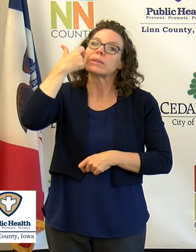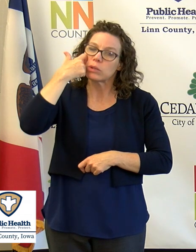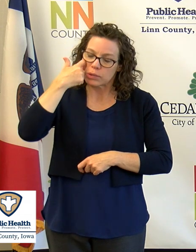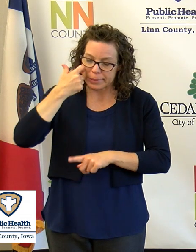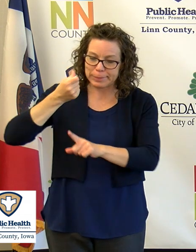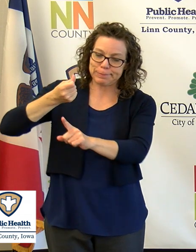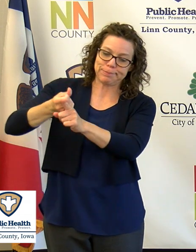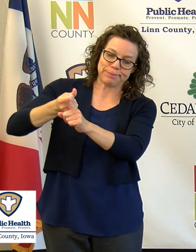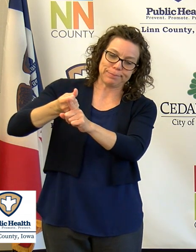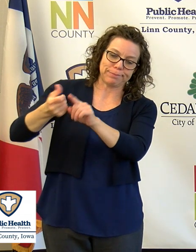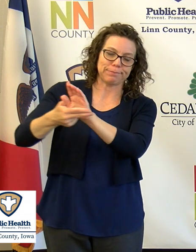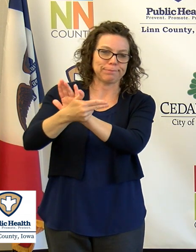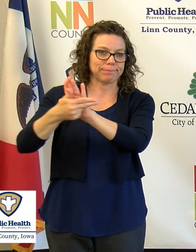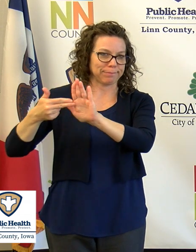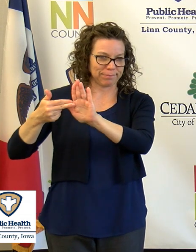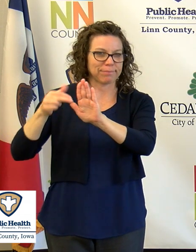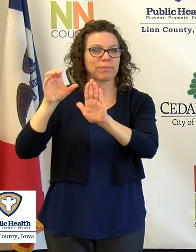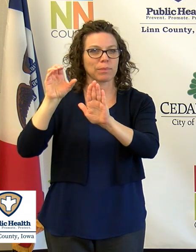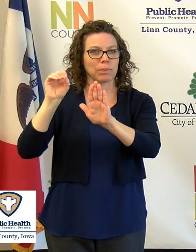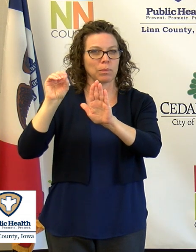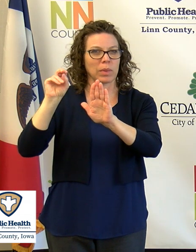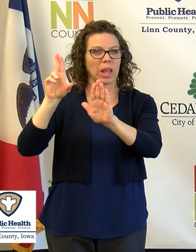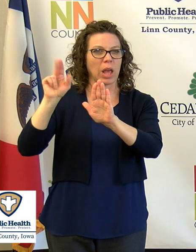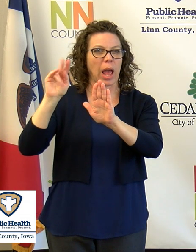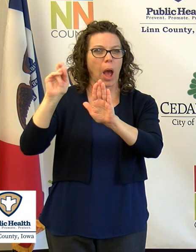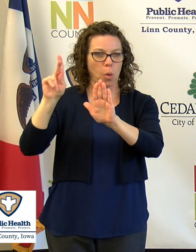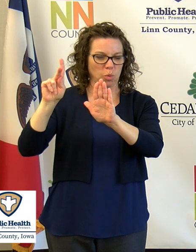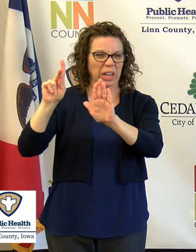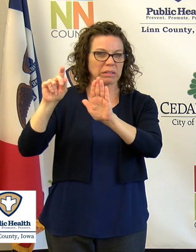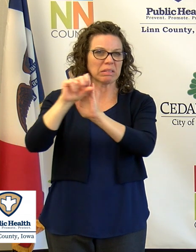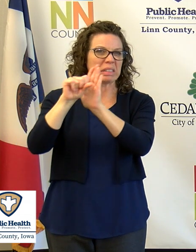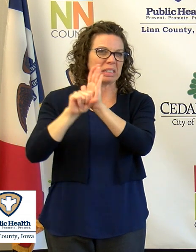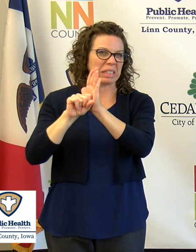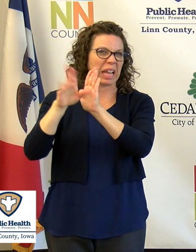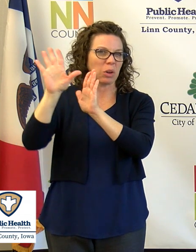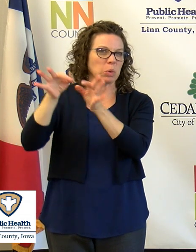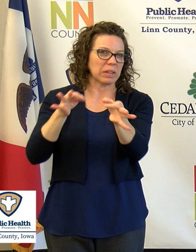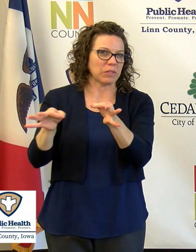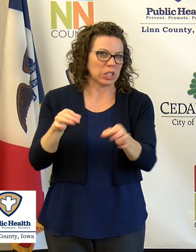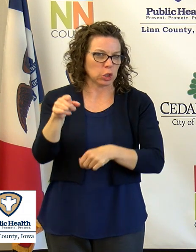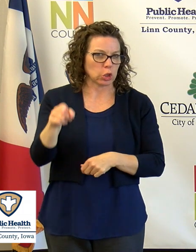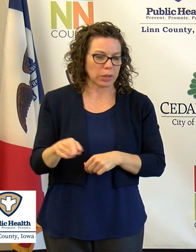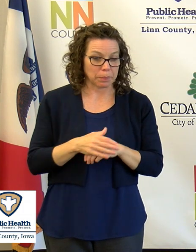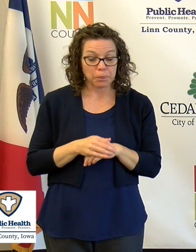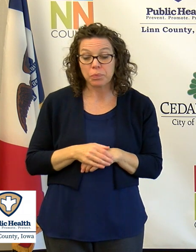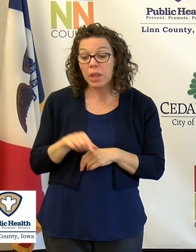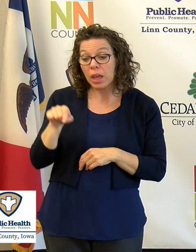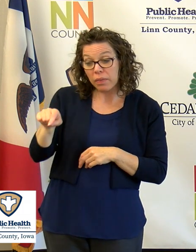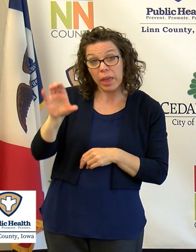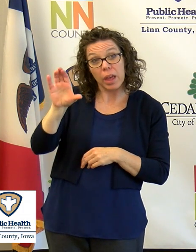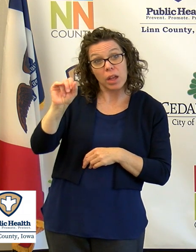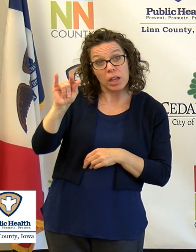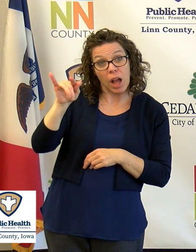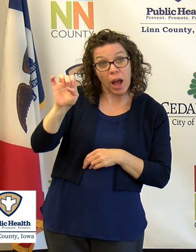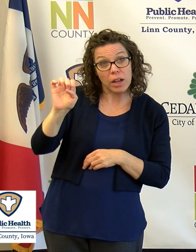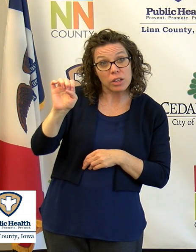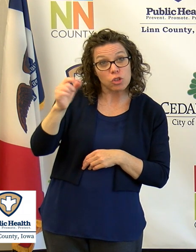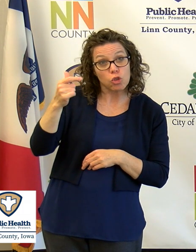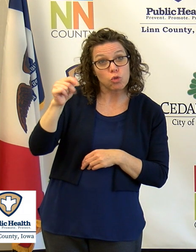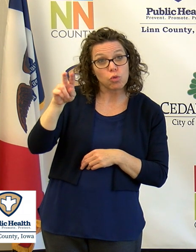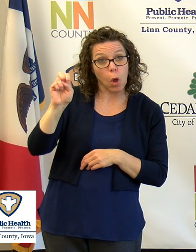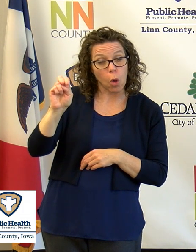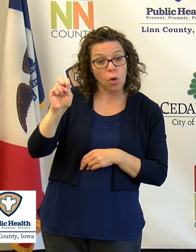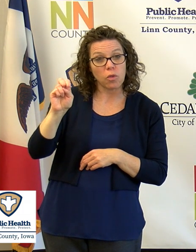facility the state to meet the state's outbreak definition. At Cottage Grove five staff